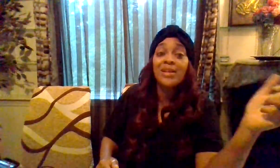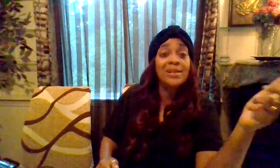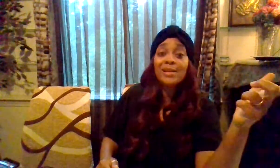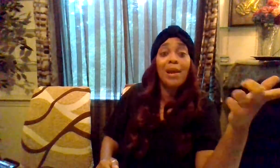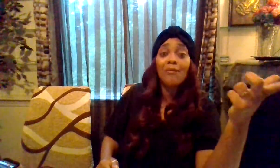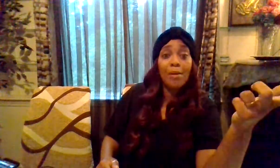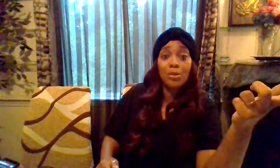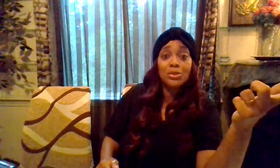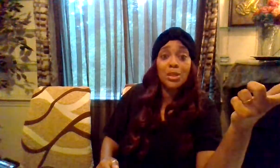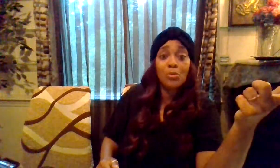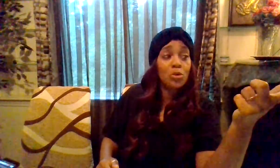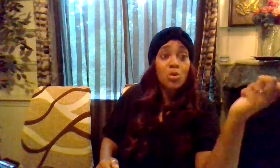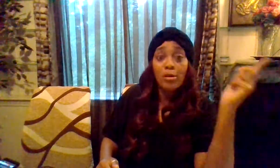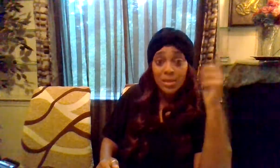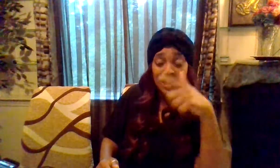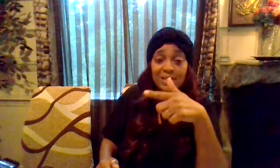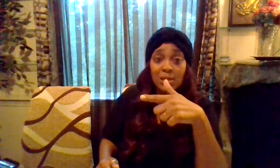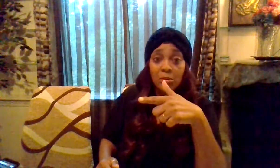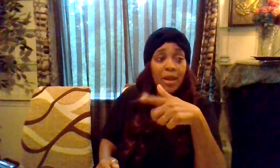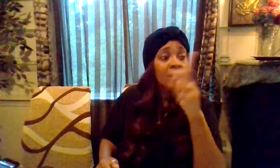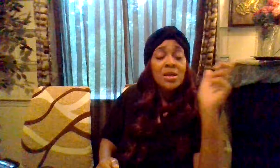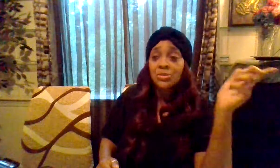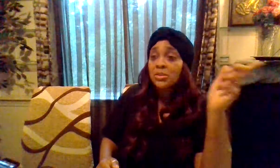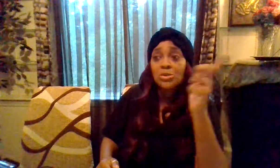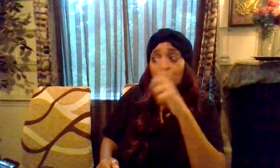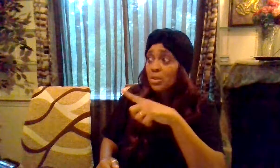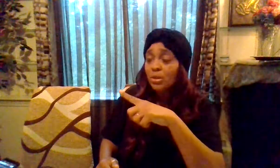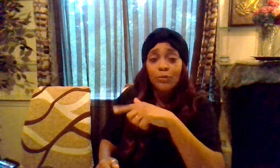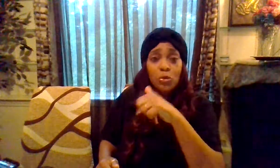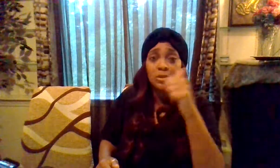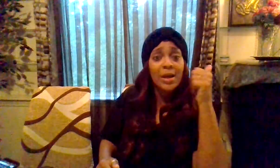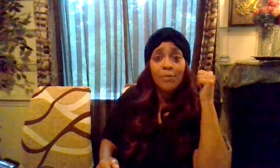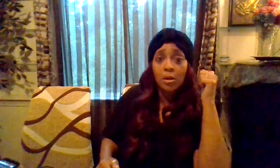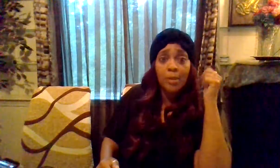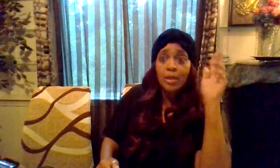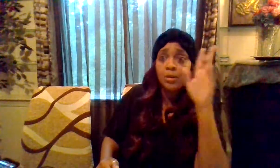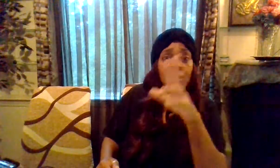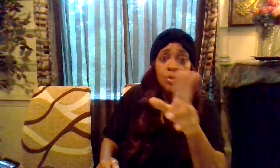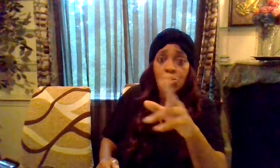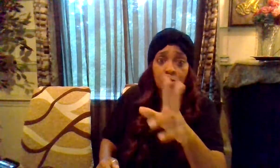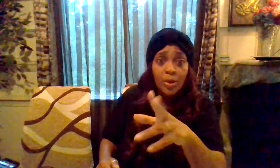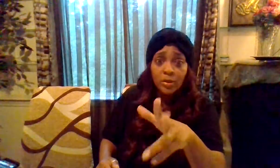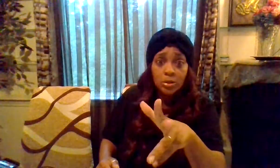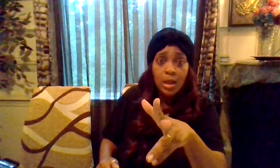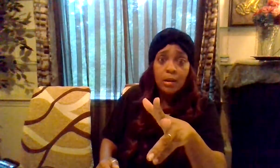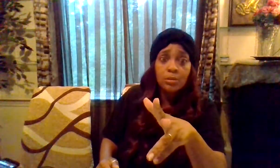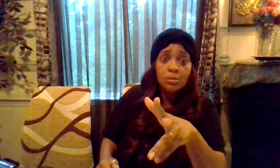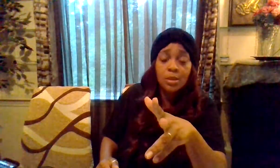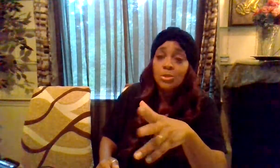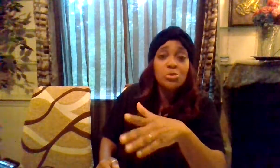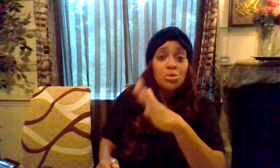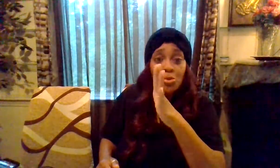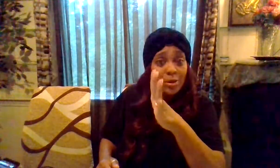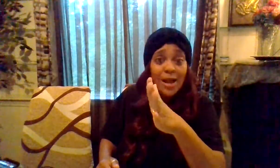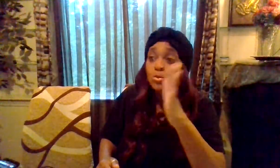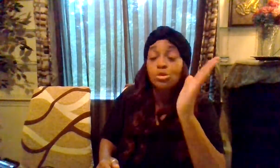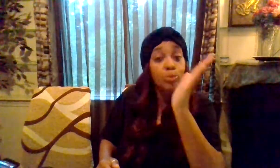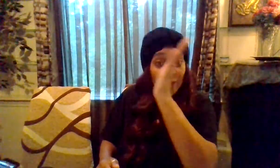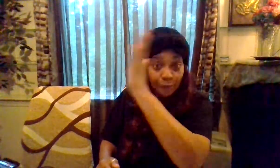even need it in that vibration anymore you already exhaled that so they tell you keep looking forward stop falling back you ain't no clock you are not you springing